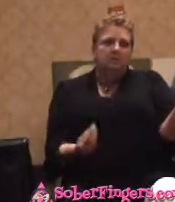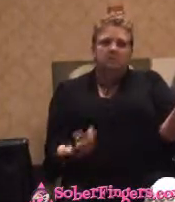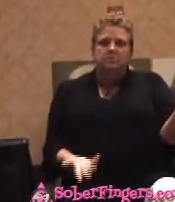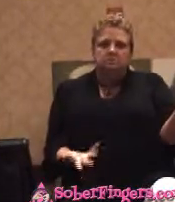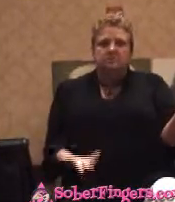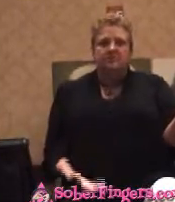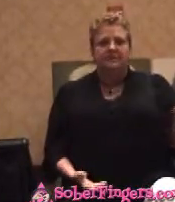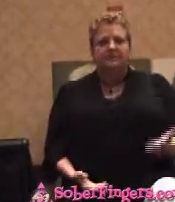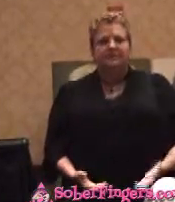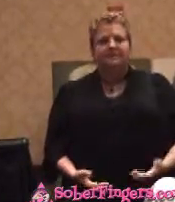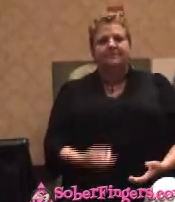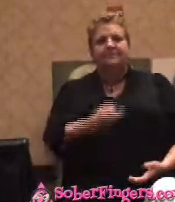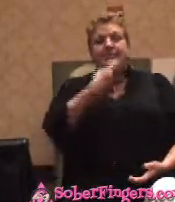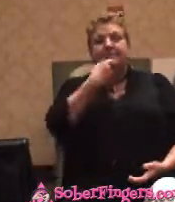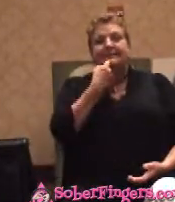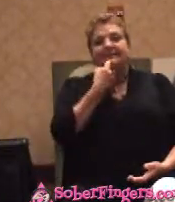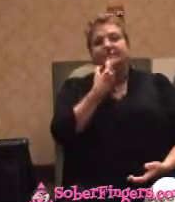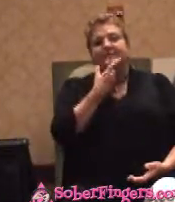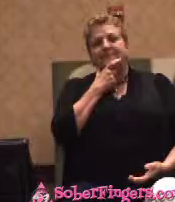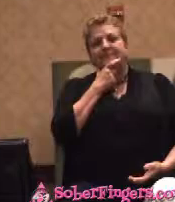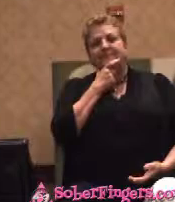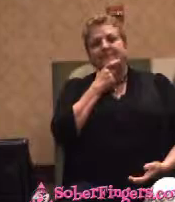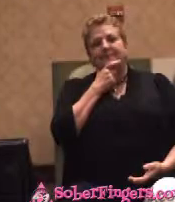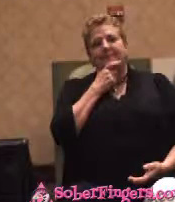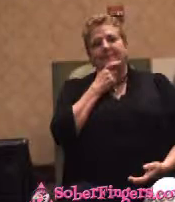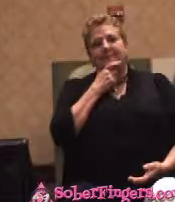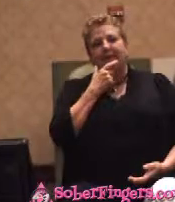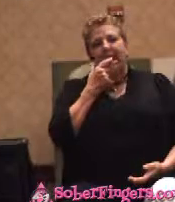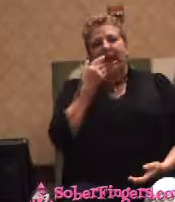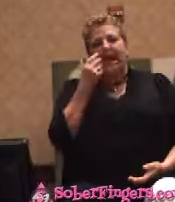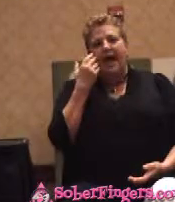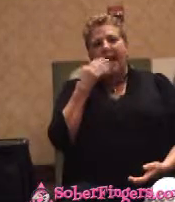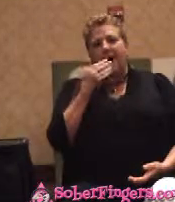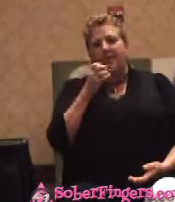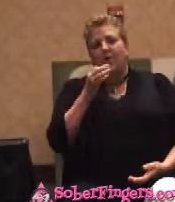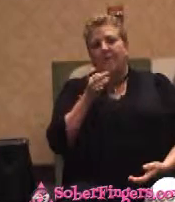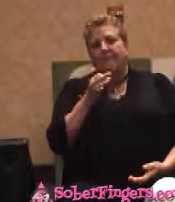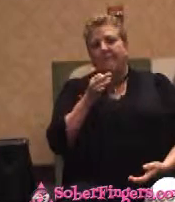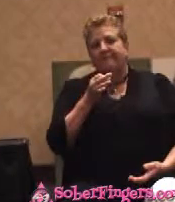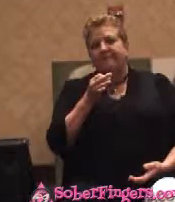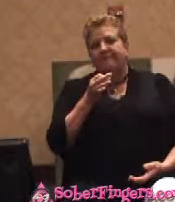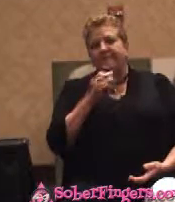She said, I don't know what you are or not. I thought I did, but I don't know.